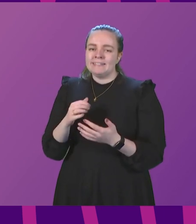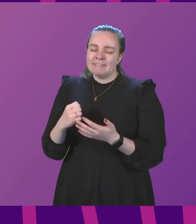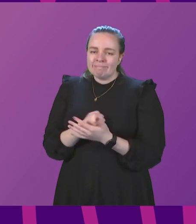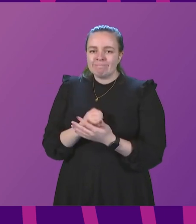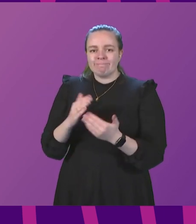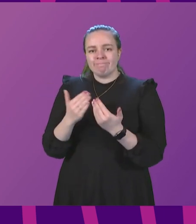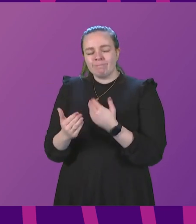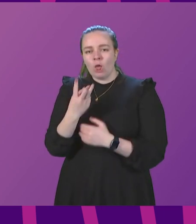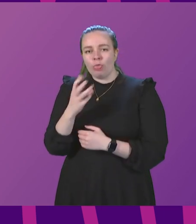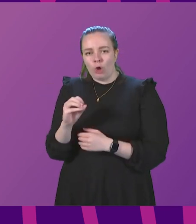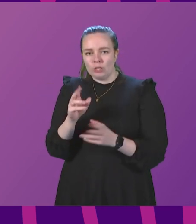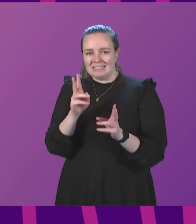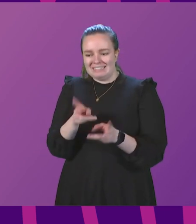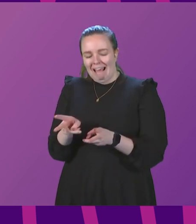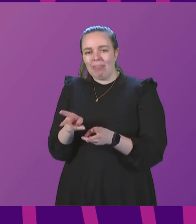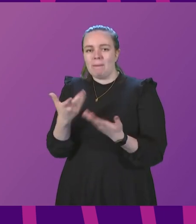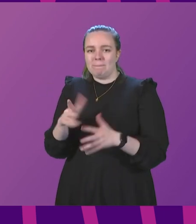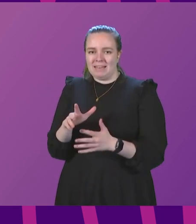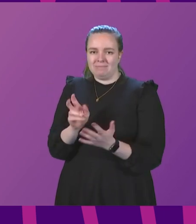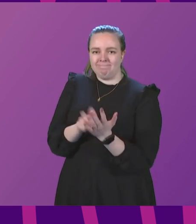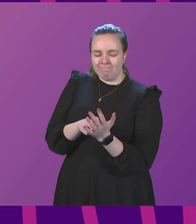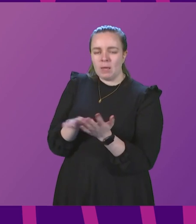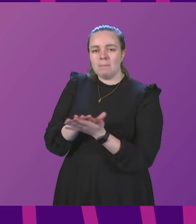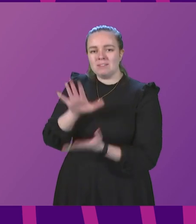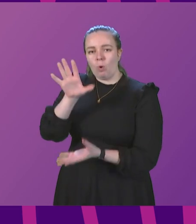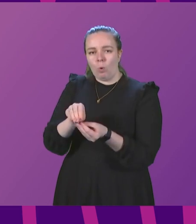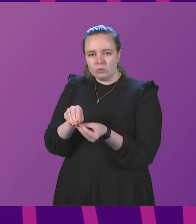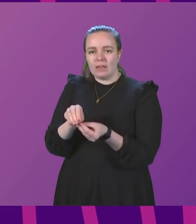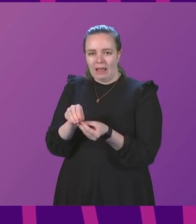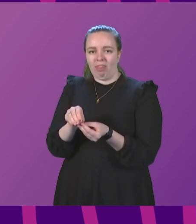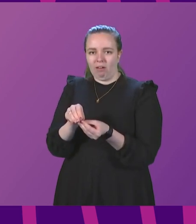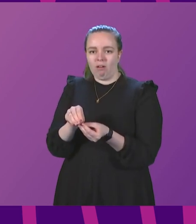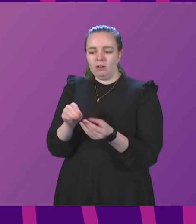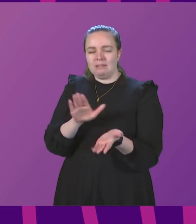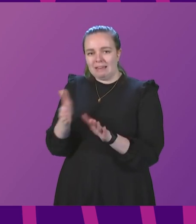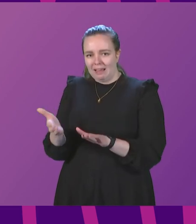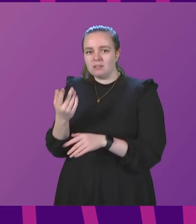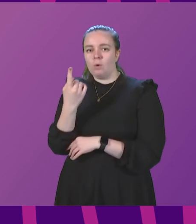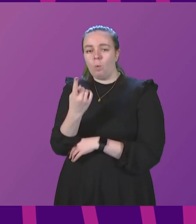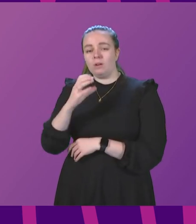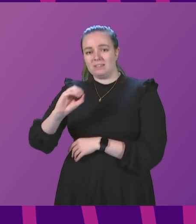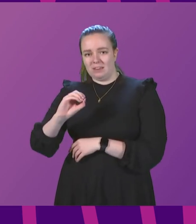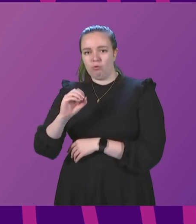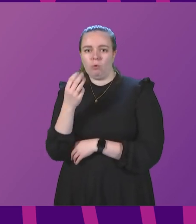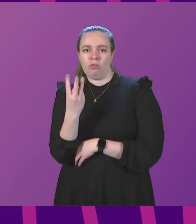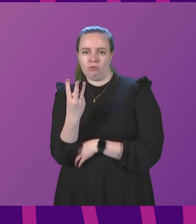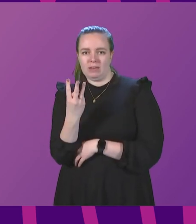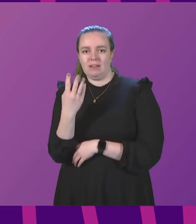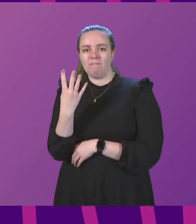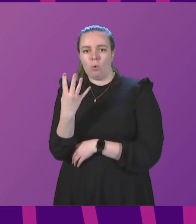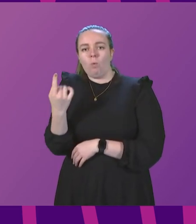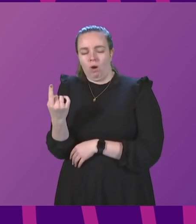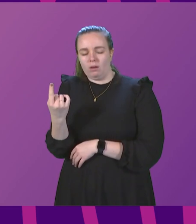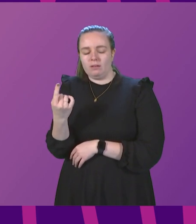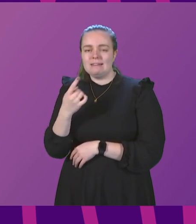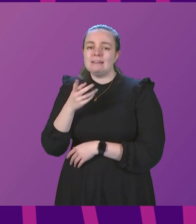deaths have been reported, taking the total number of deaths under this daily definition to 10,341. And